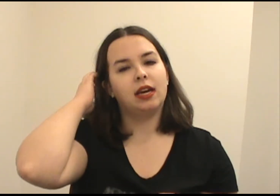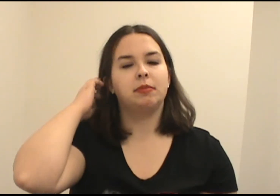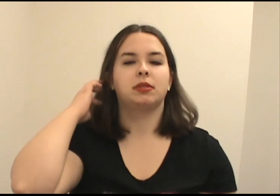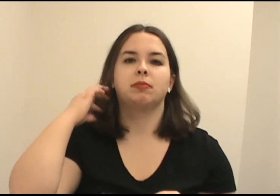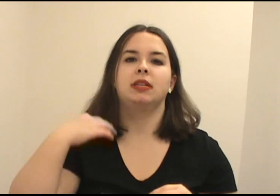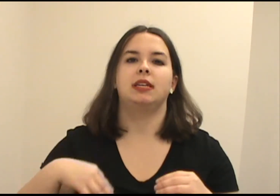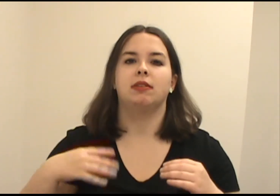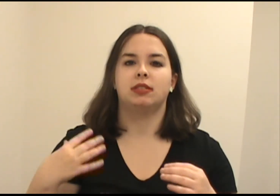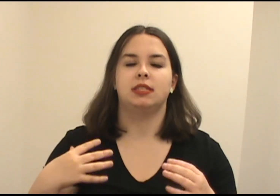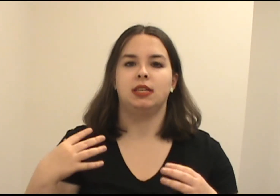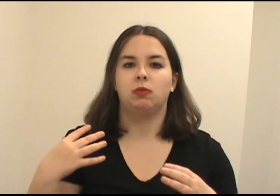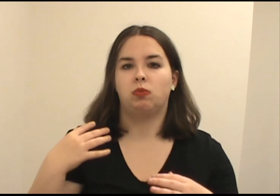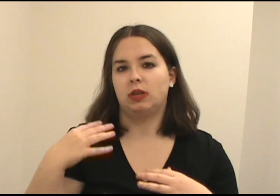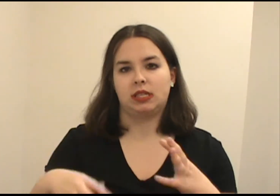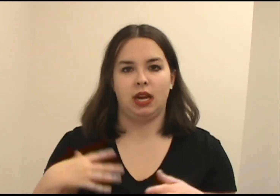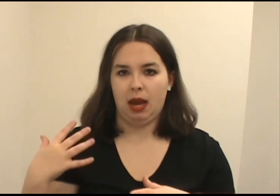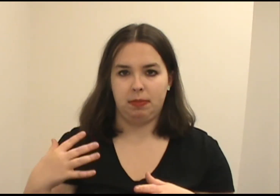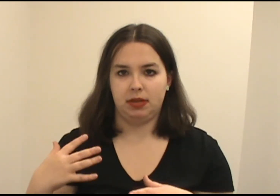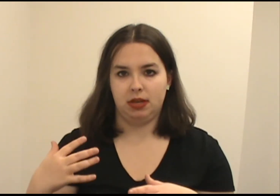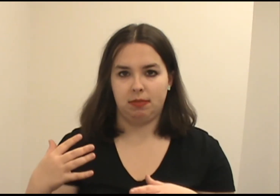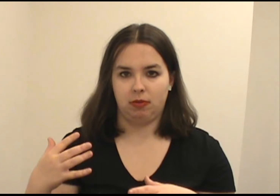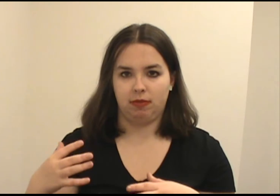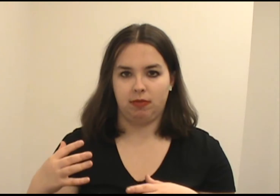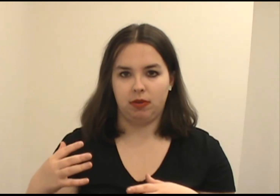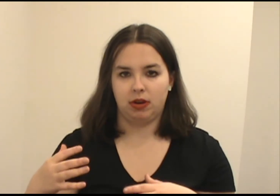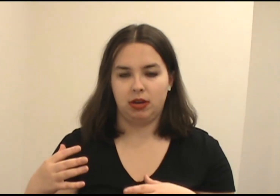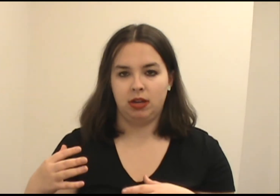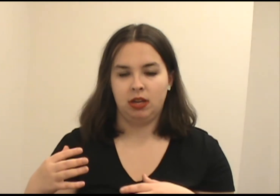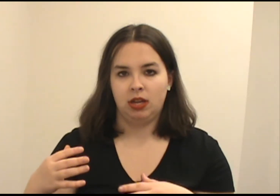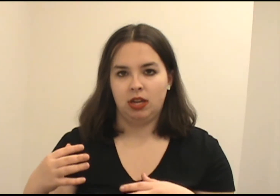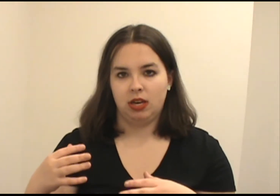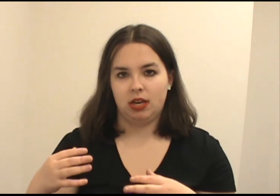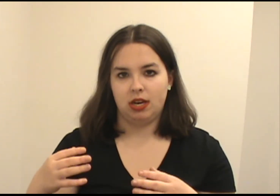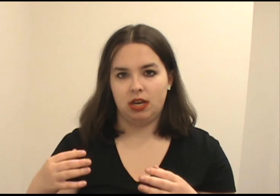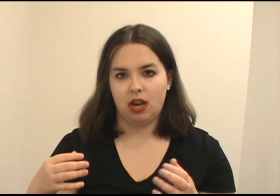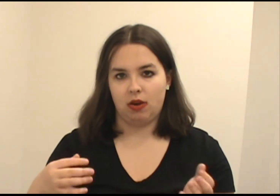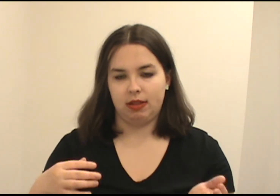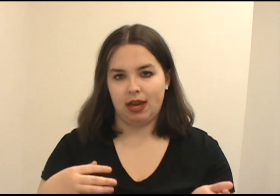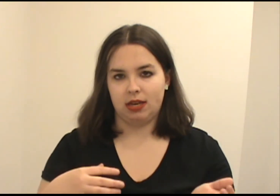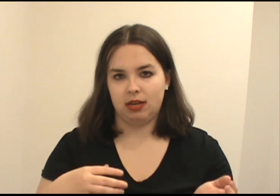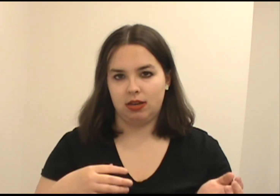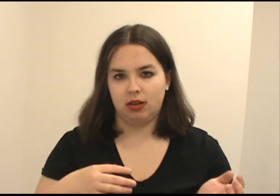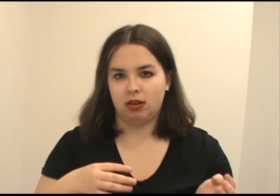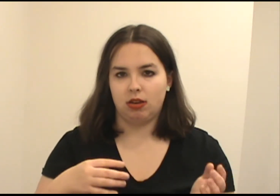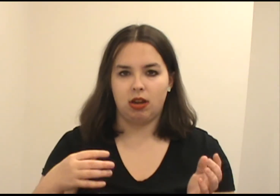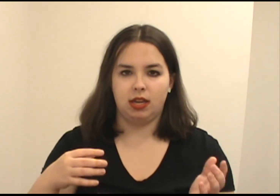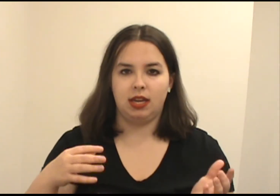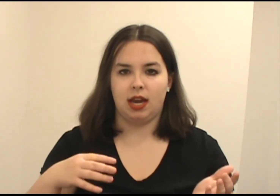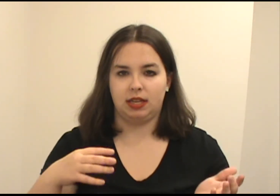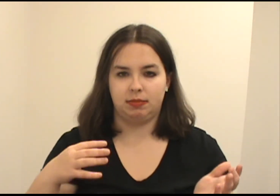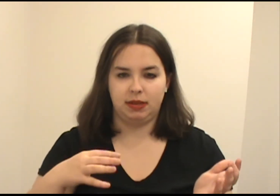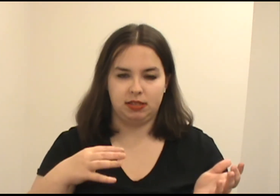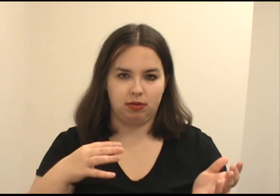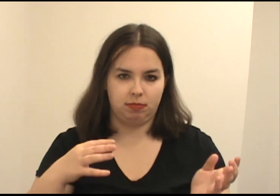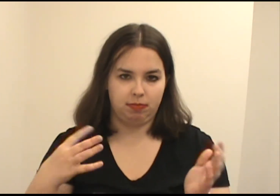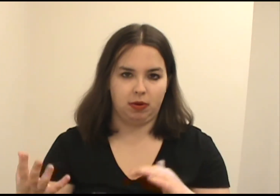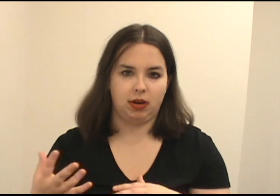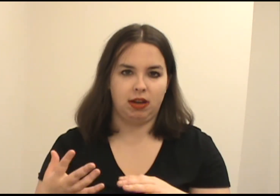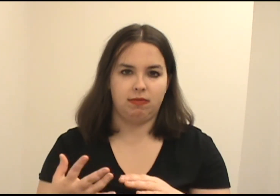I'm just really curious to see what's going to happen to him going forward now that he has been sort of broken off